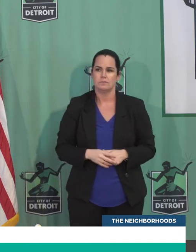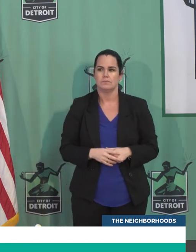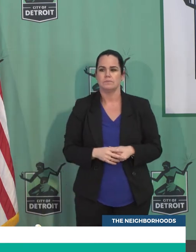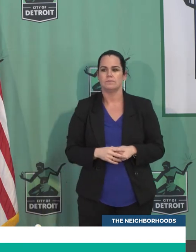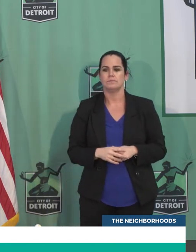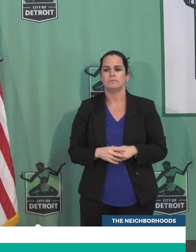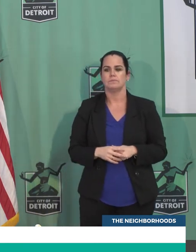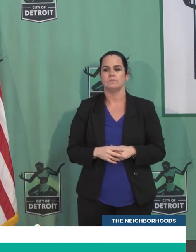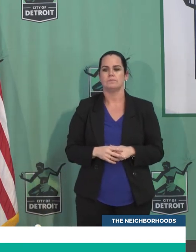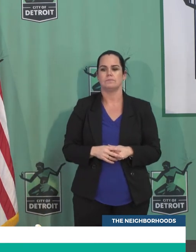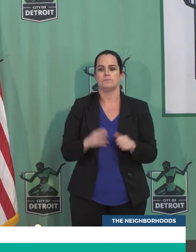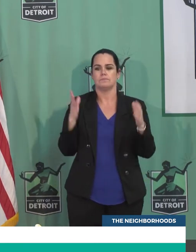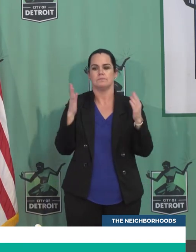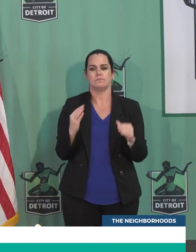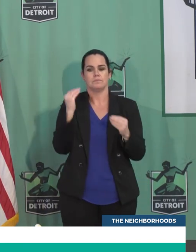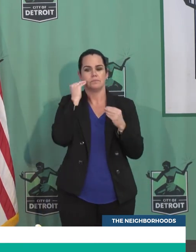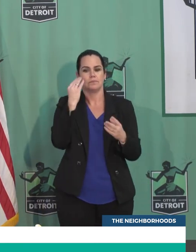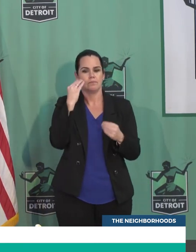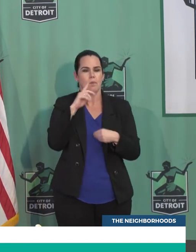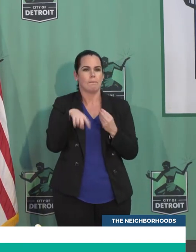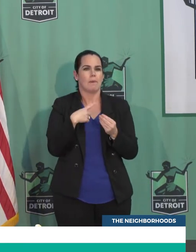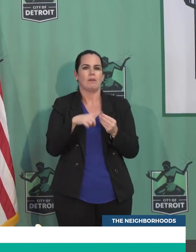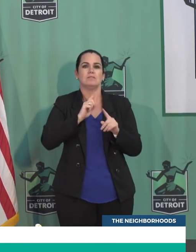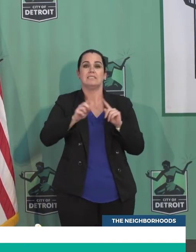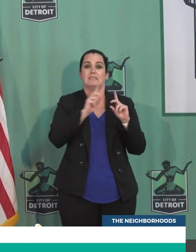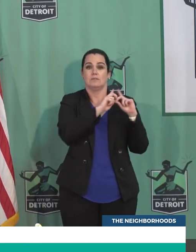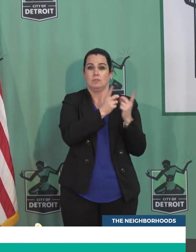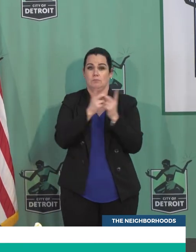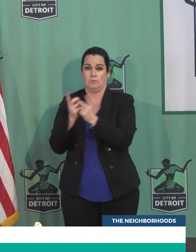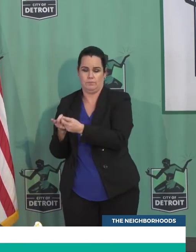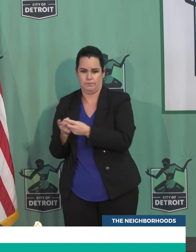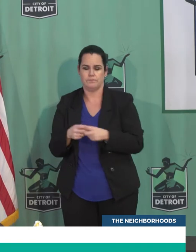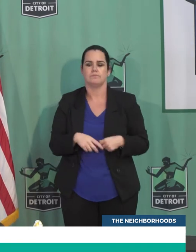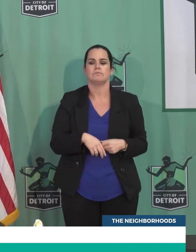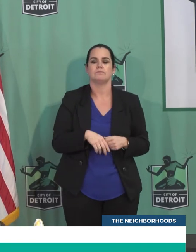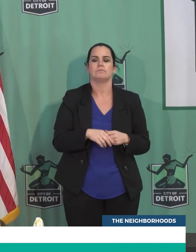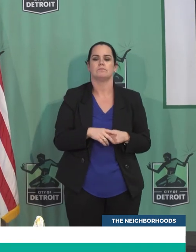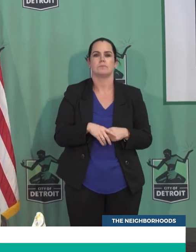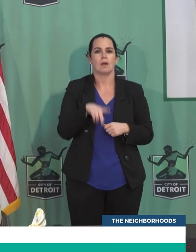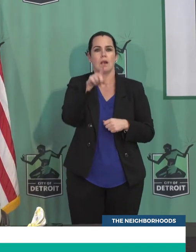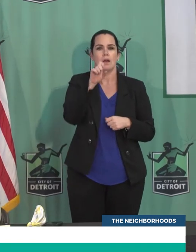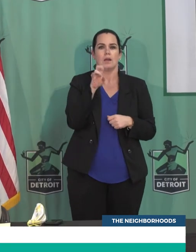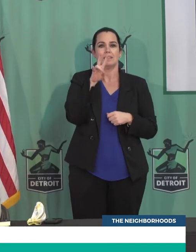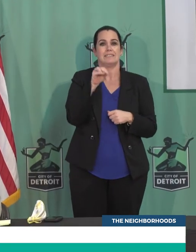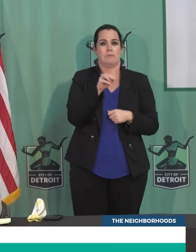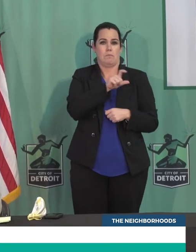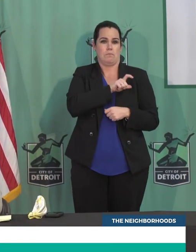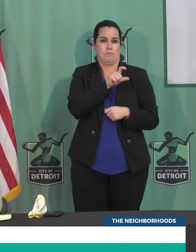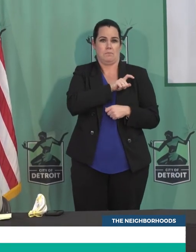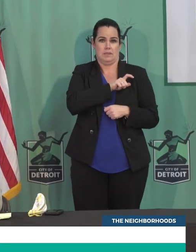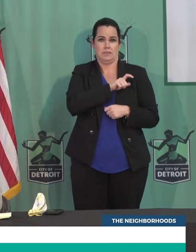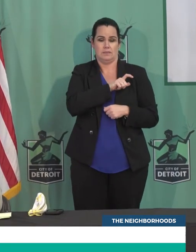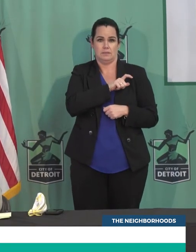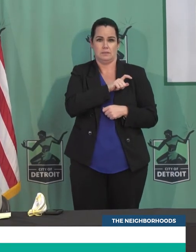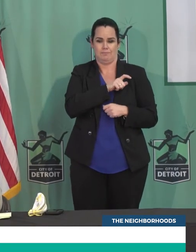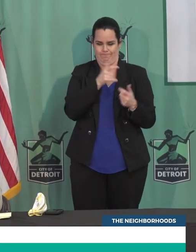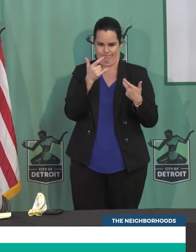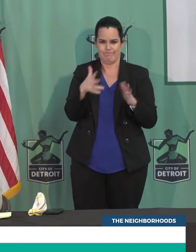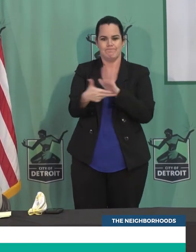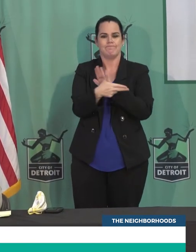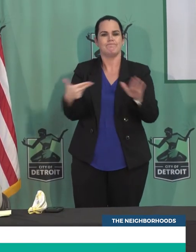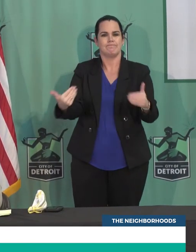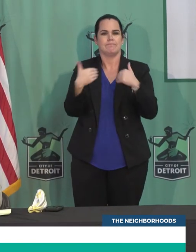A report on the departments. We have 170 members of the Detroit Police Department that have tested